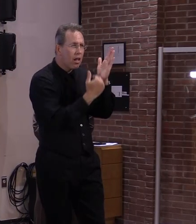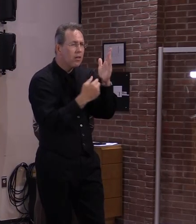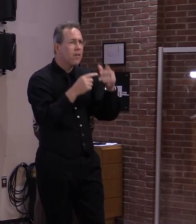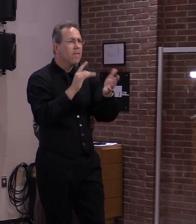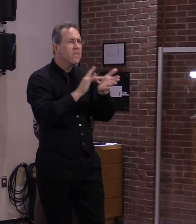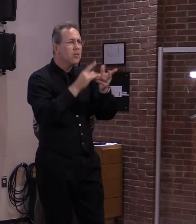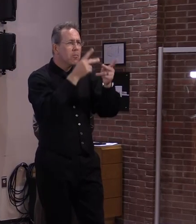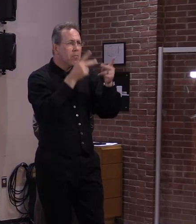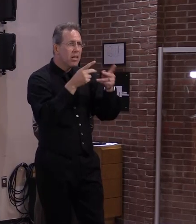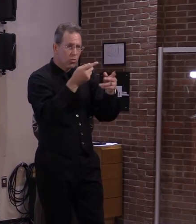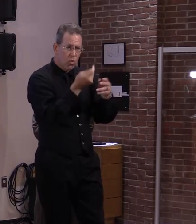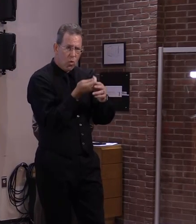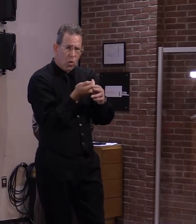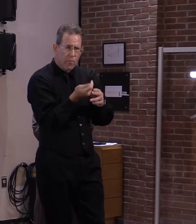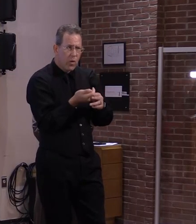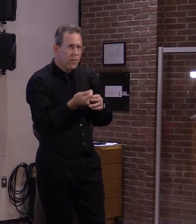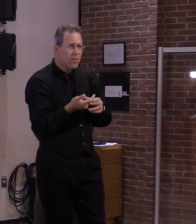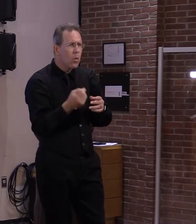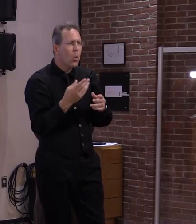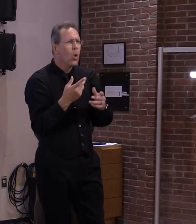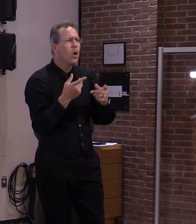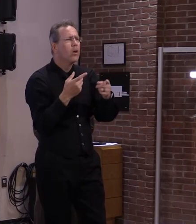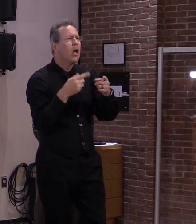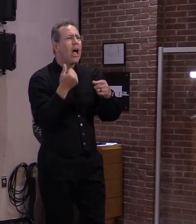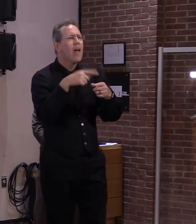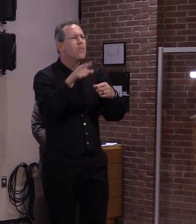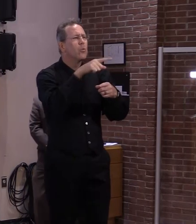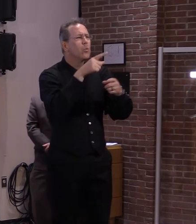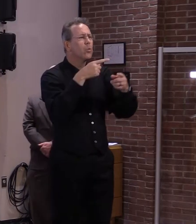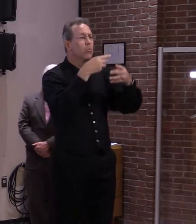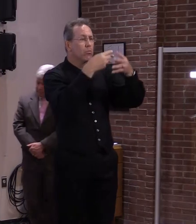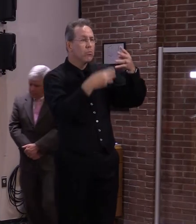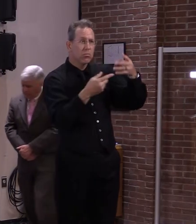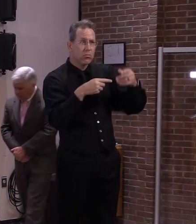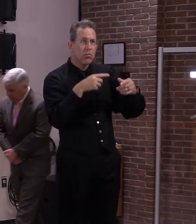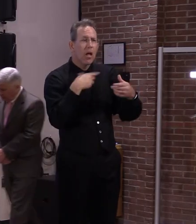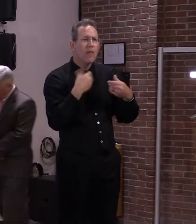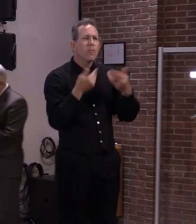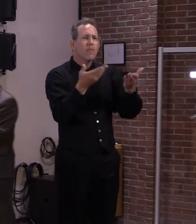the option of the johnson and johnson vaccination or is it all either priser or moderna